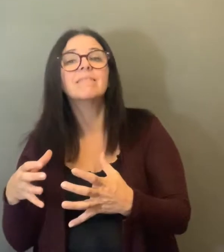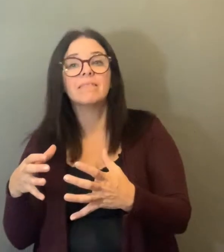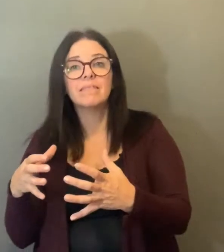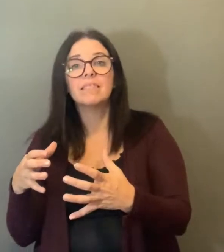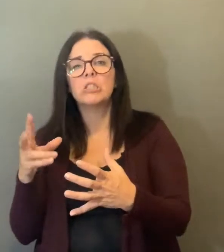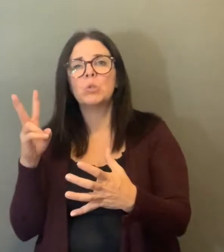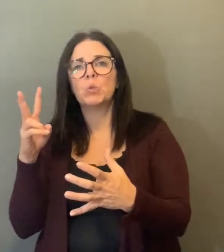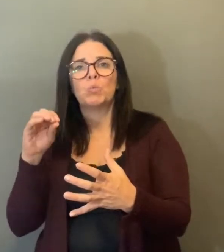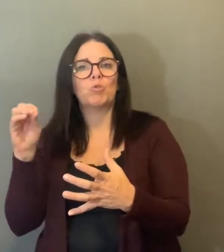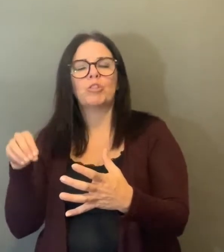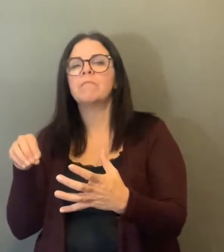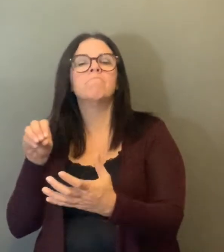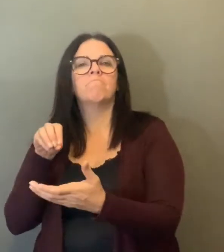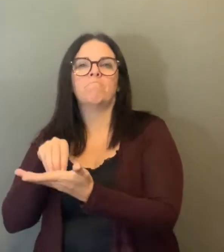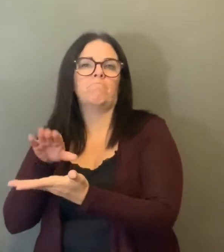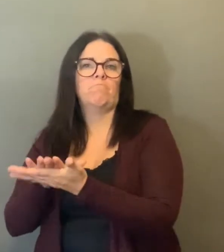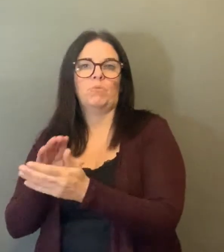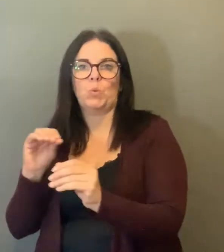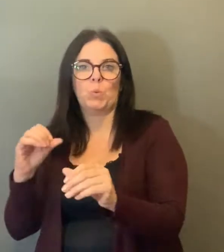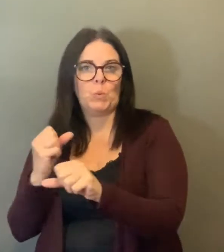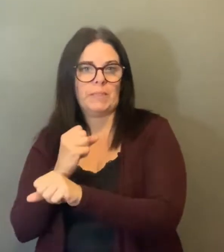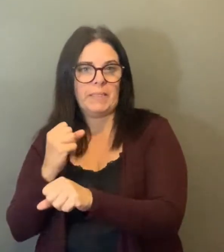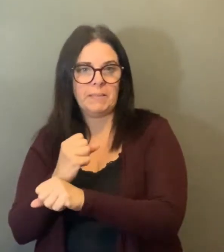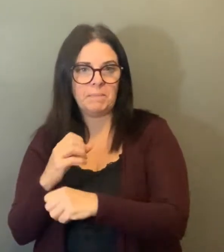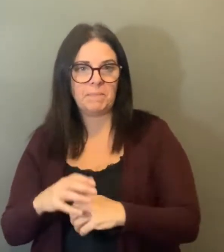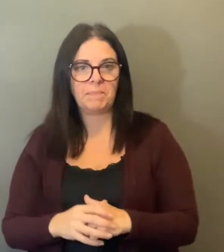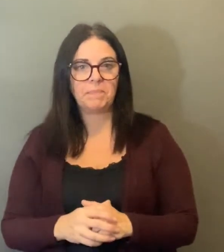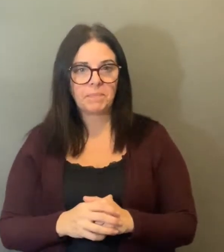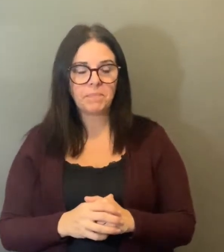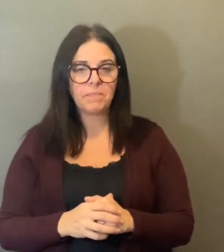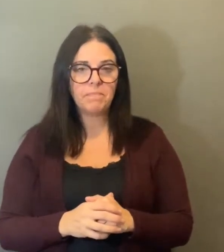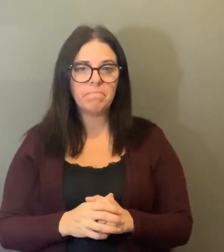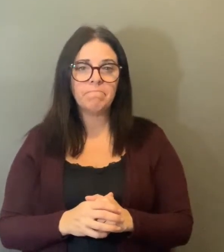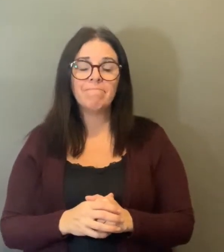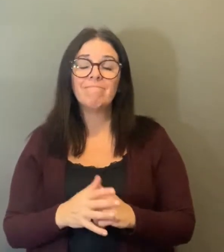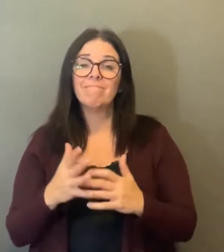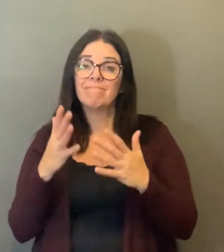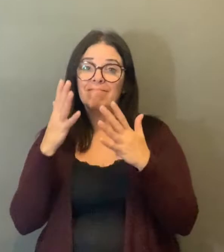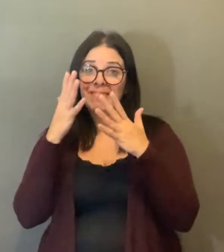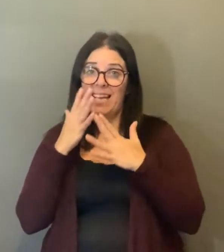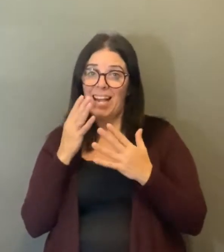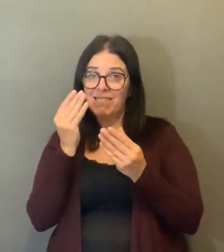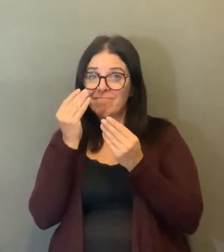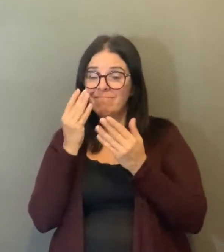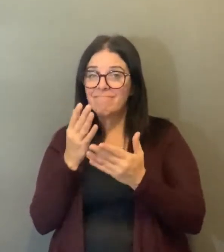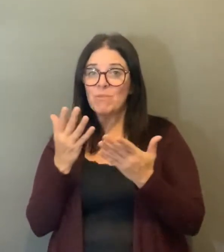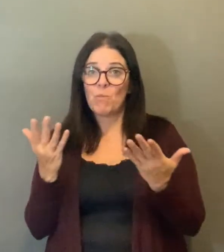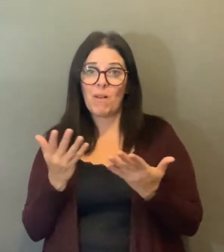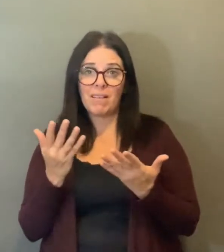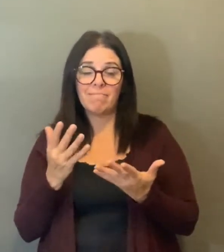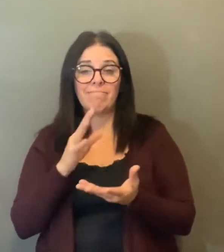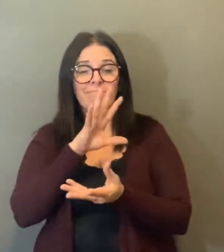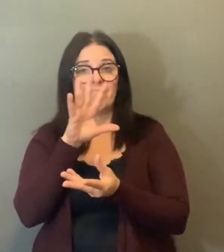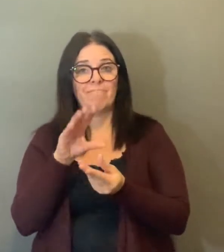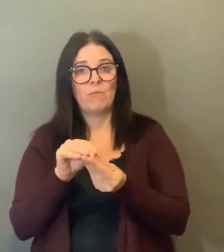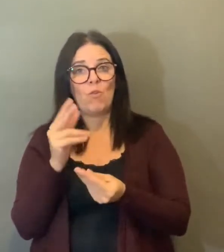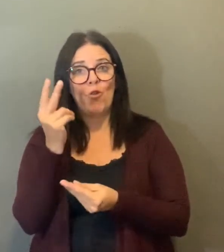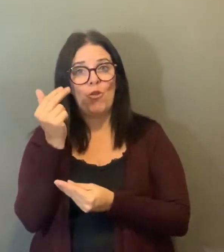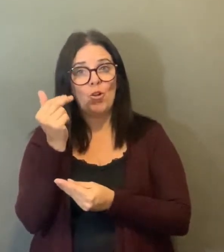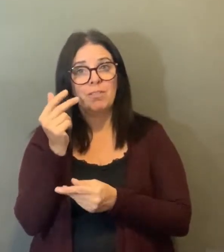people to this pandemic. Ten of these deaths have occurred in long-term care and retirement homes.